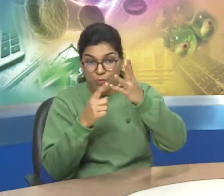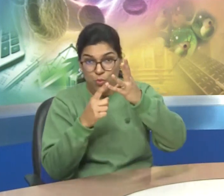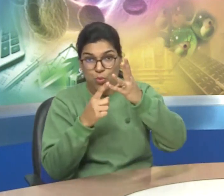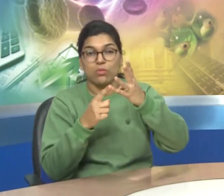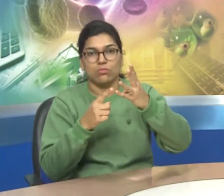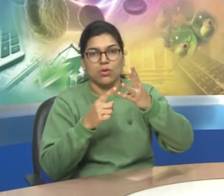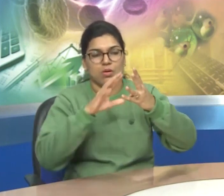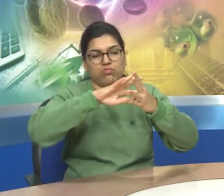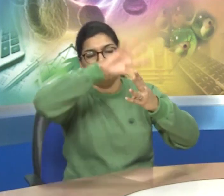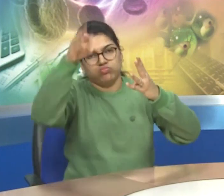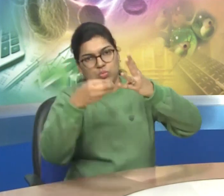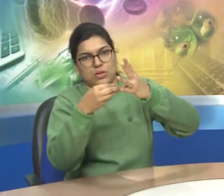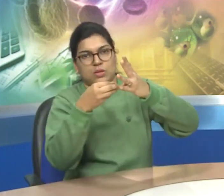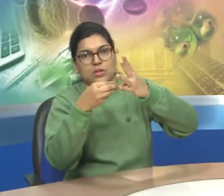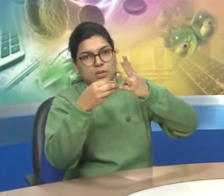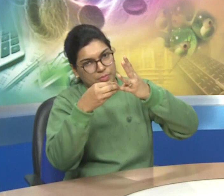miscellaneous power we will discuss in detail